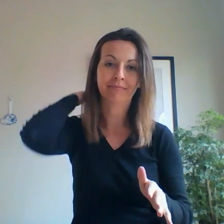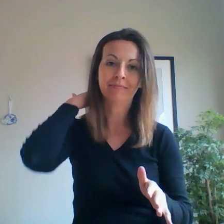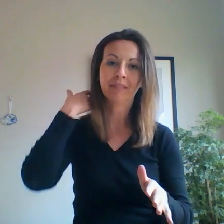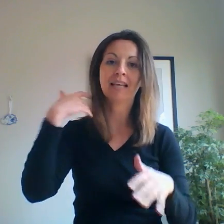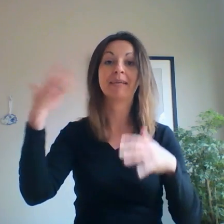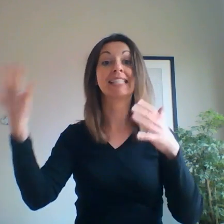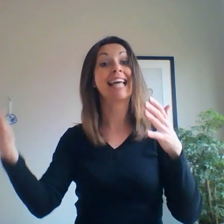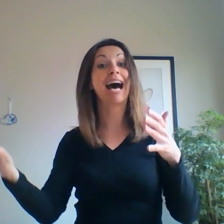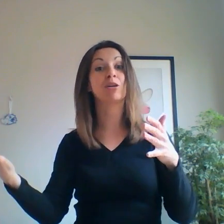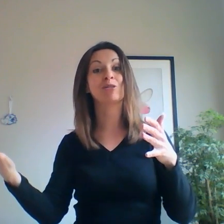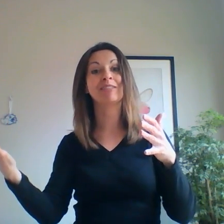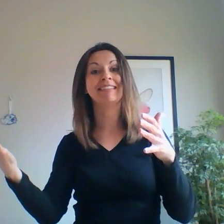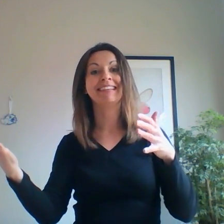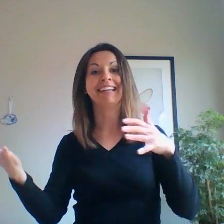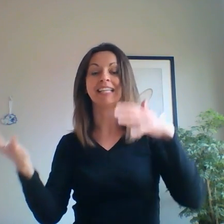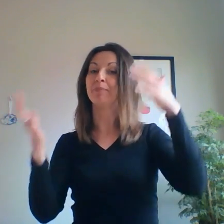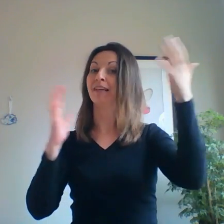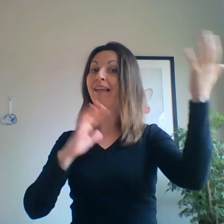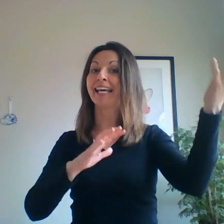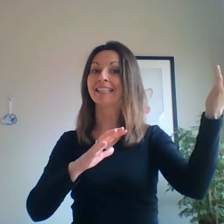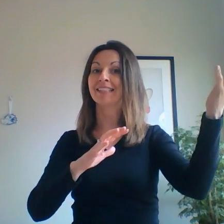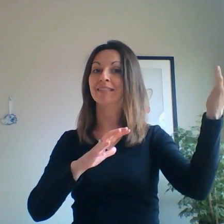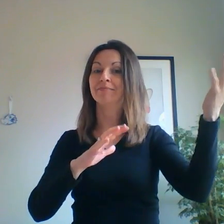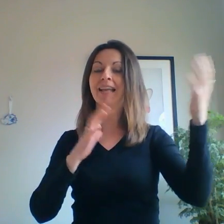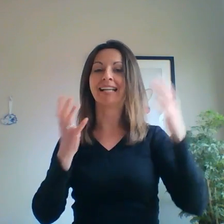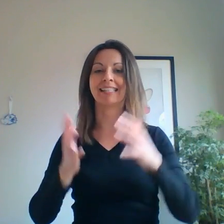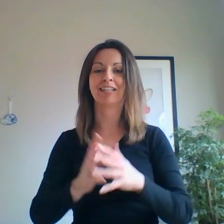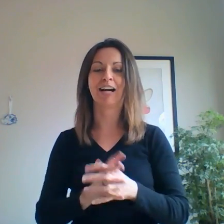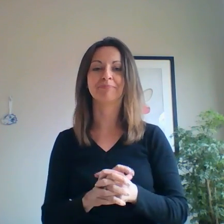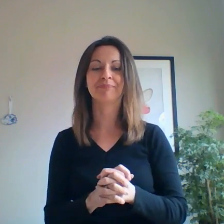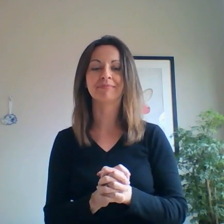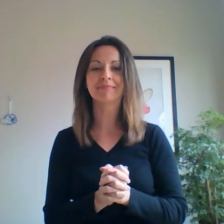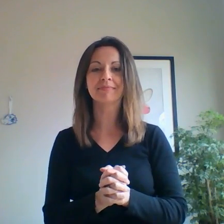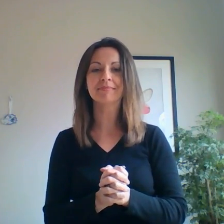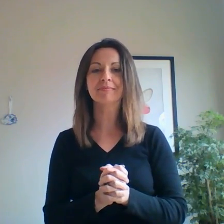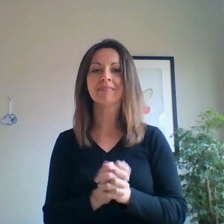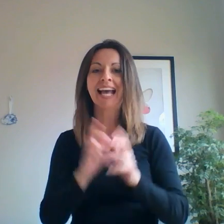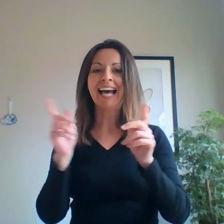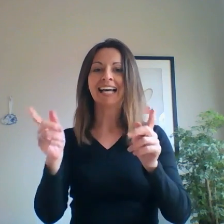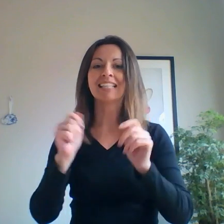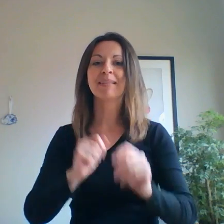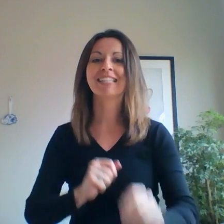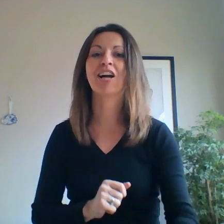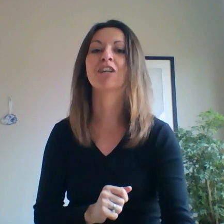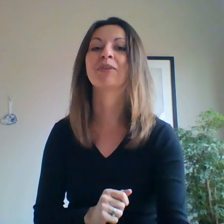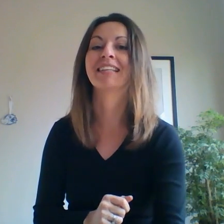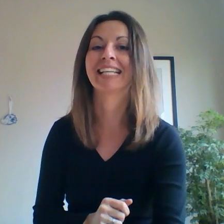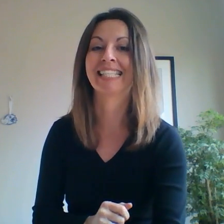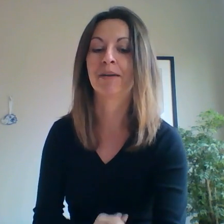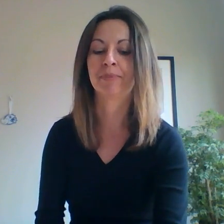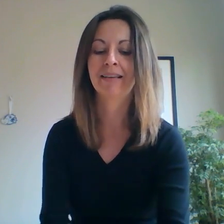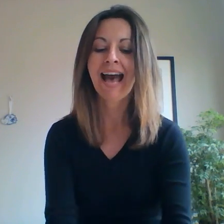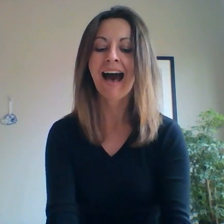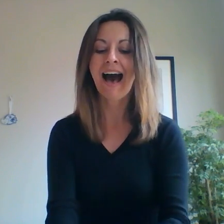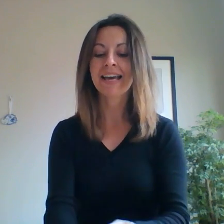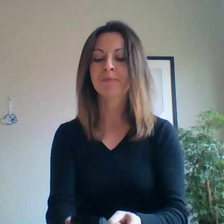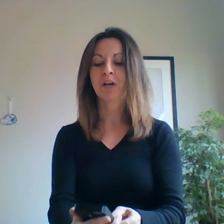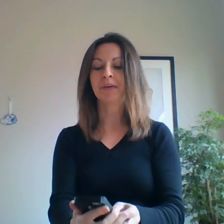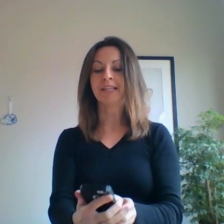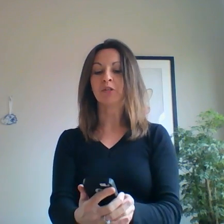It can be a sound, it can be a light, etc. Let me start with an example. I am going to